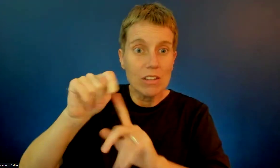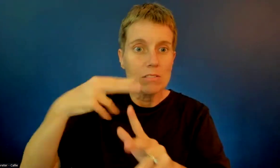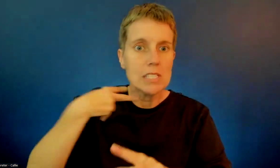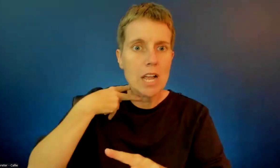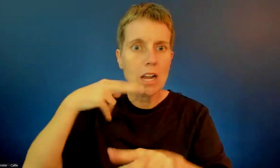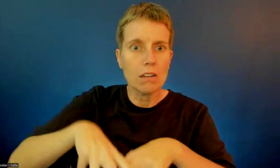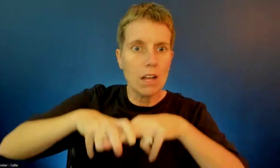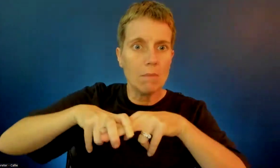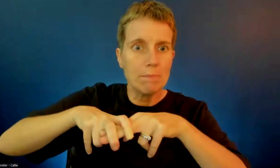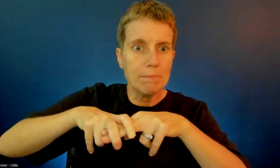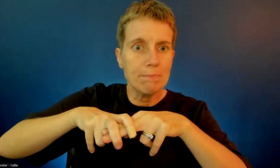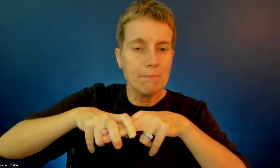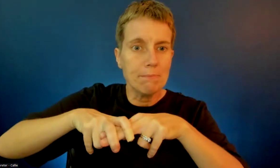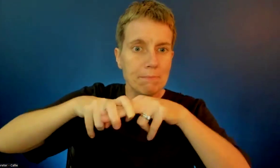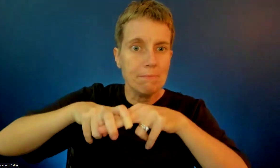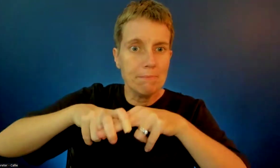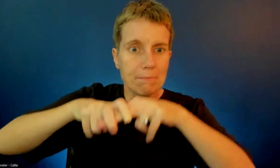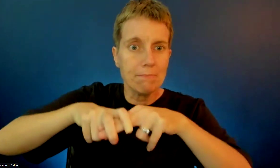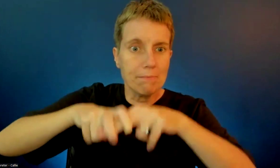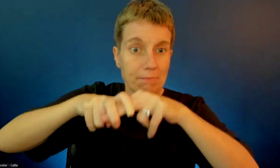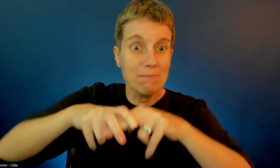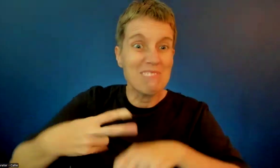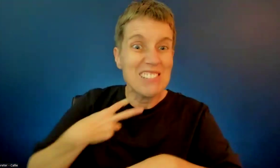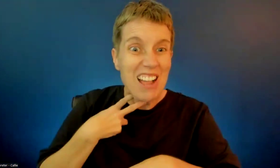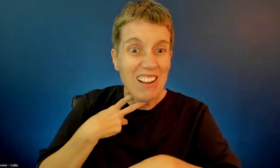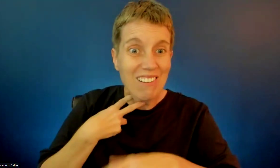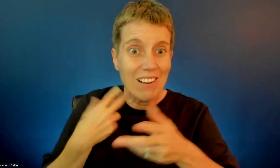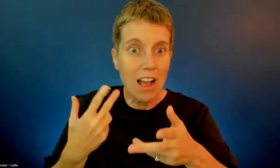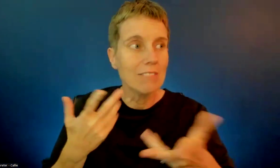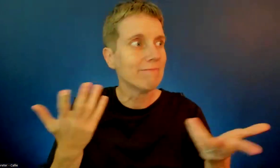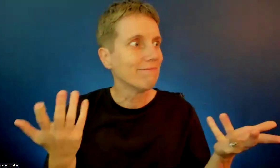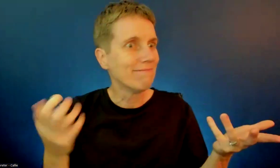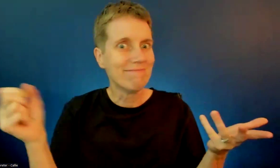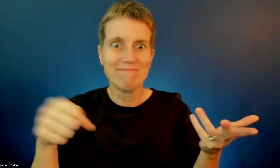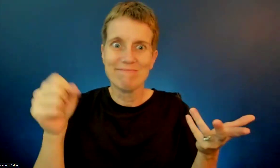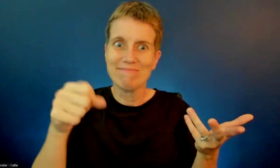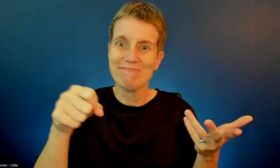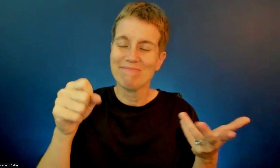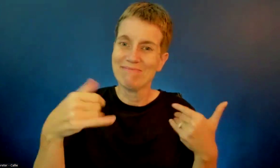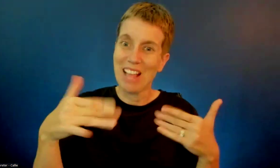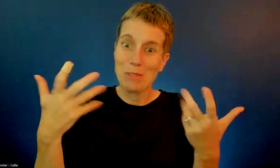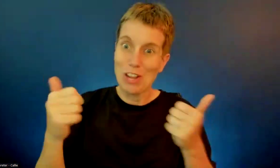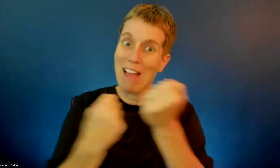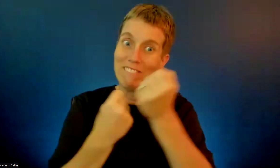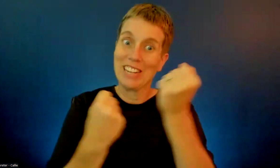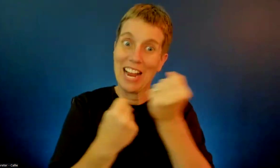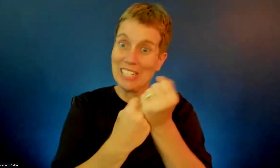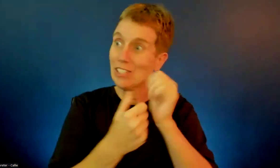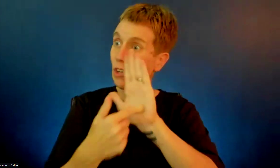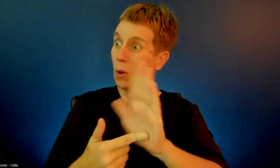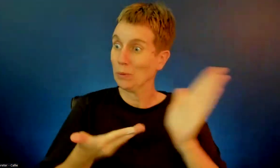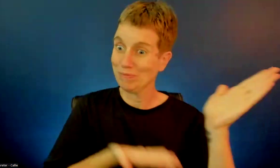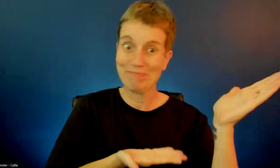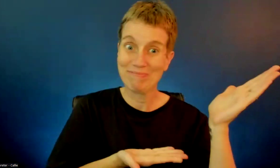don't know if it got fixed yet either. But yeah, that was part of the adventure. Advocacy in action. Absolutely.